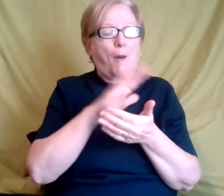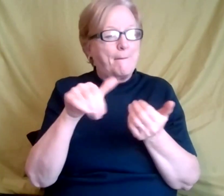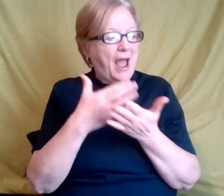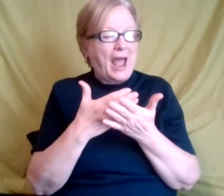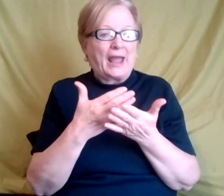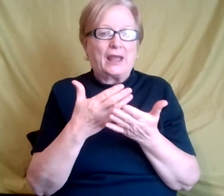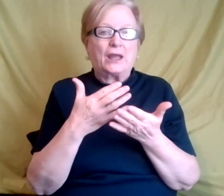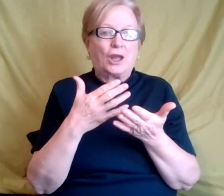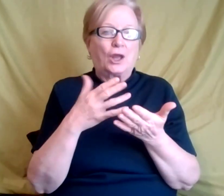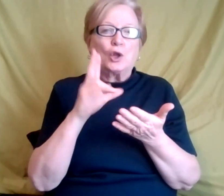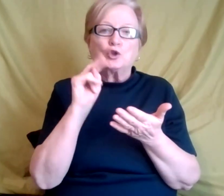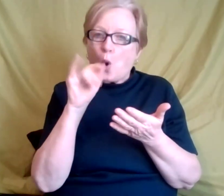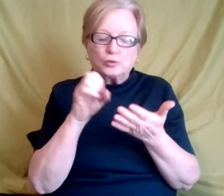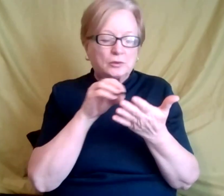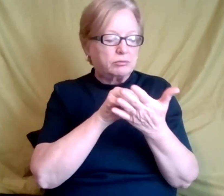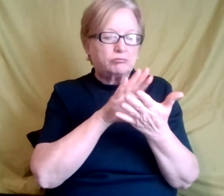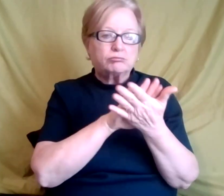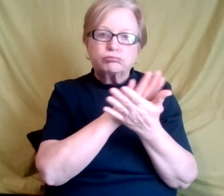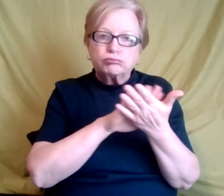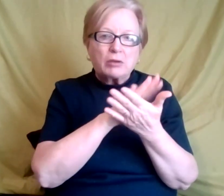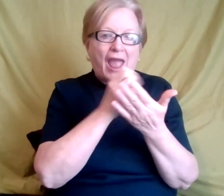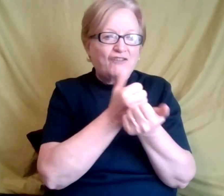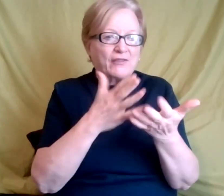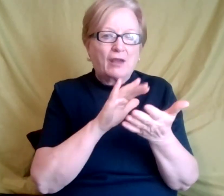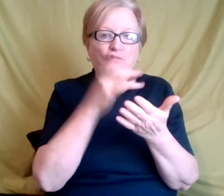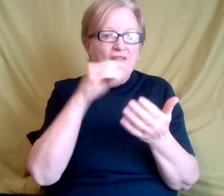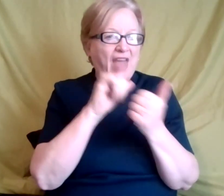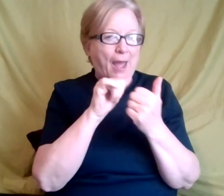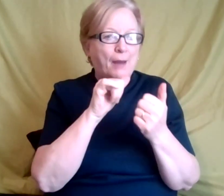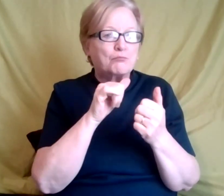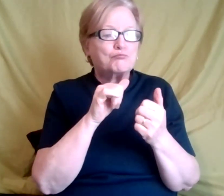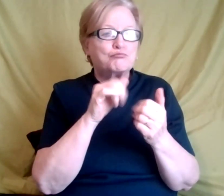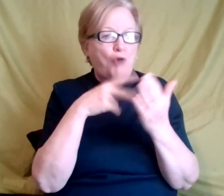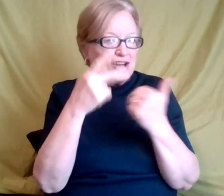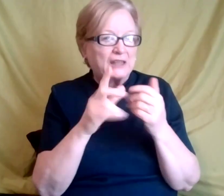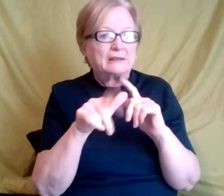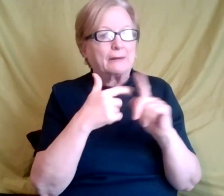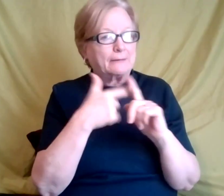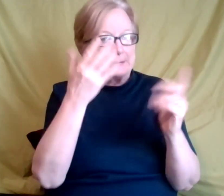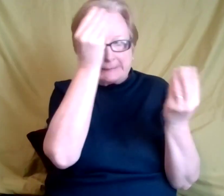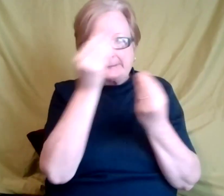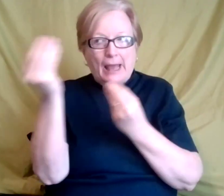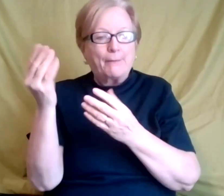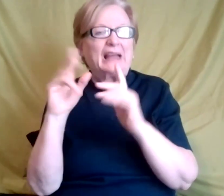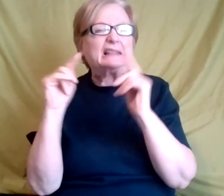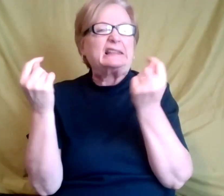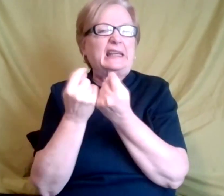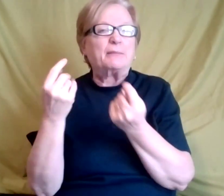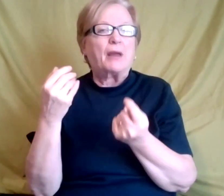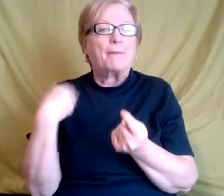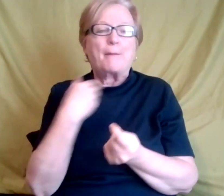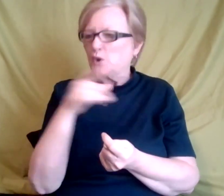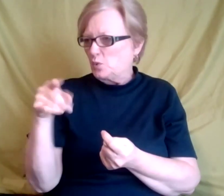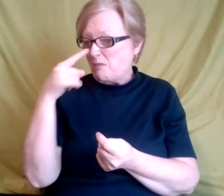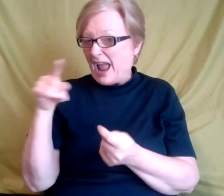you know, what I had done on this project. And then to say to one of my team members or coworker, can you present this